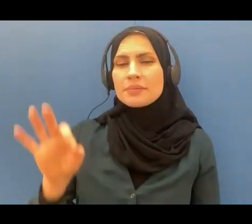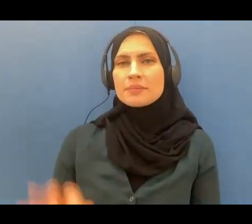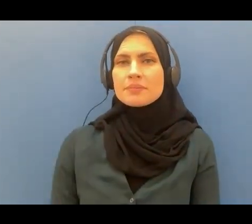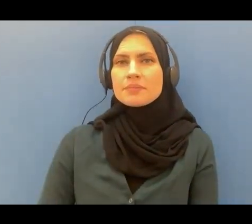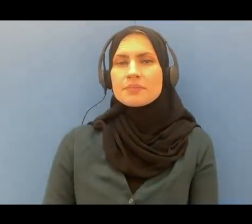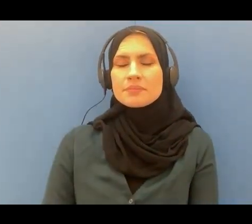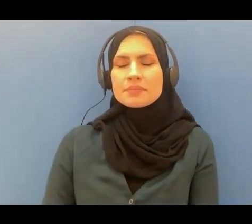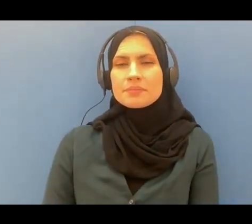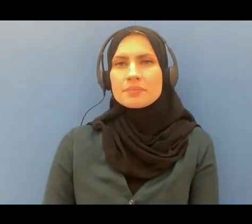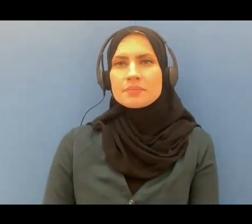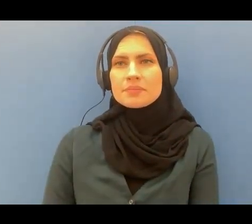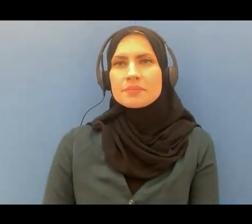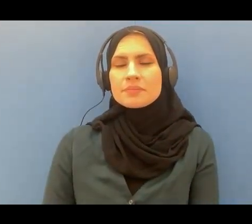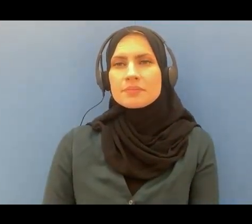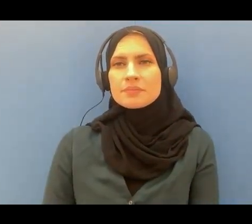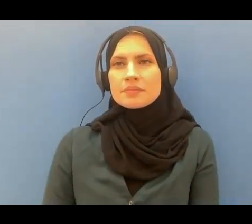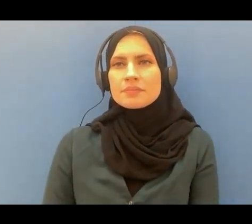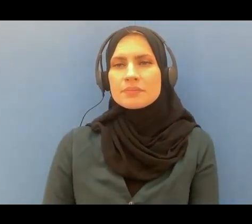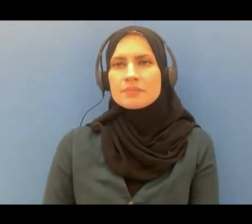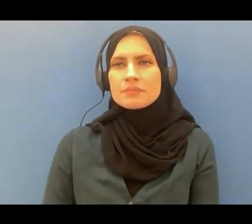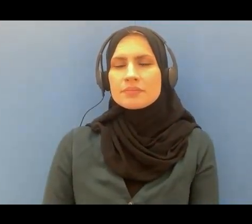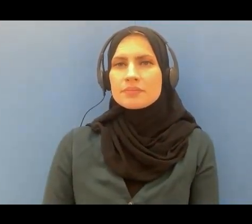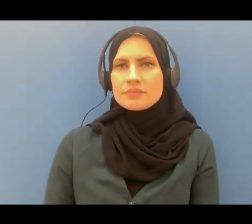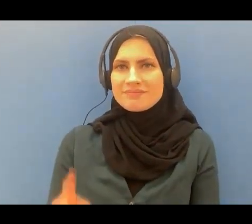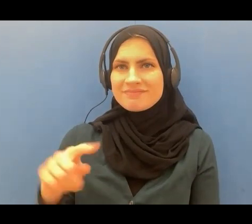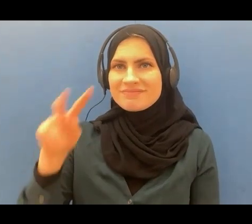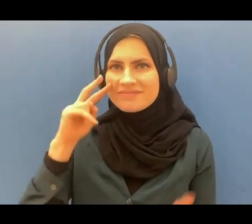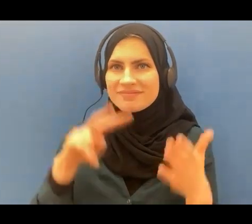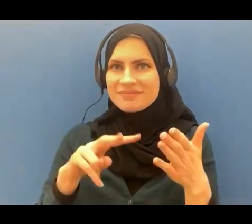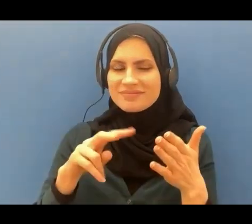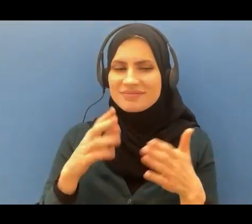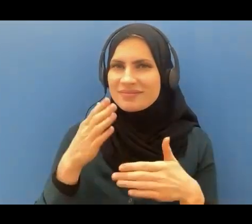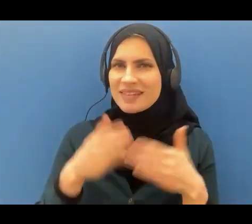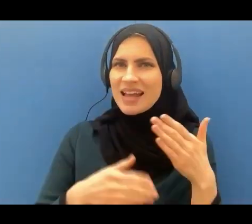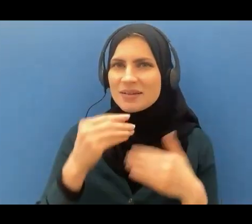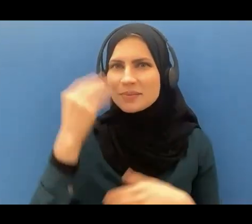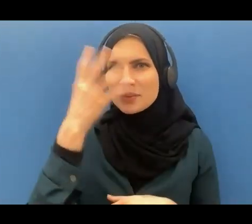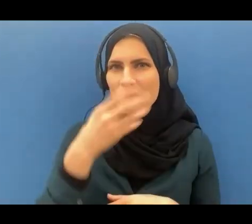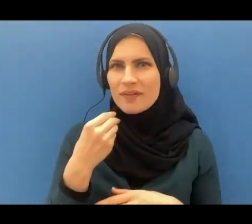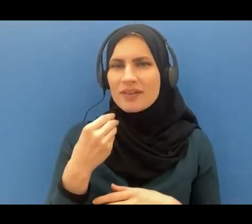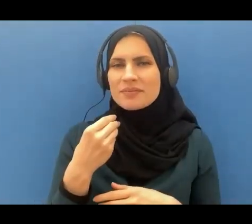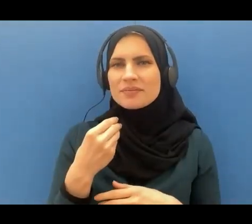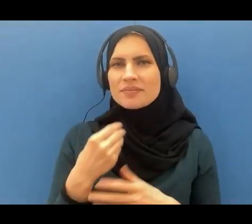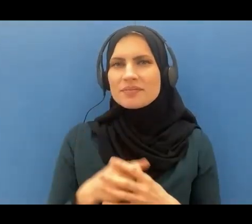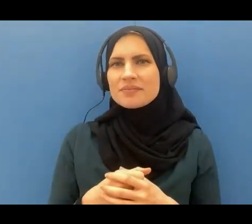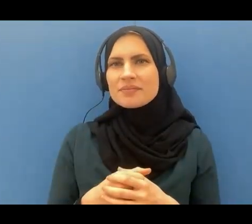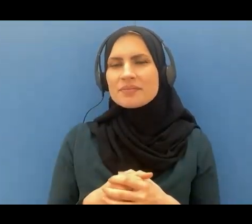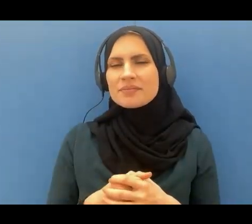as you see the beautiful conclusion that was preceded by the horrifying